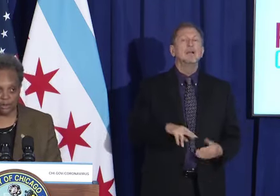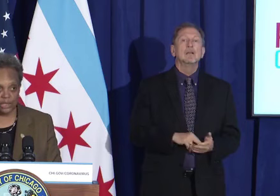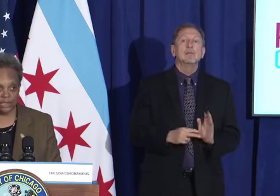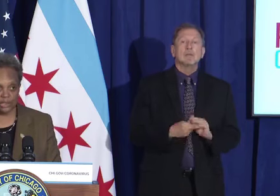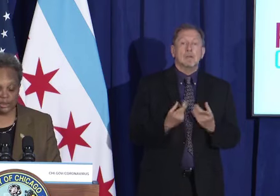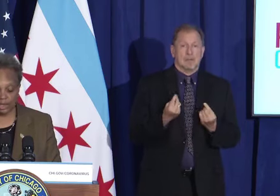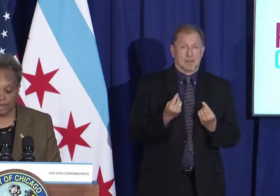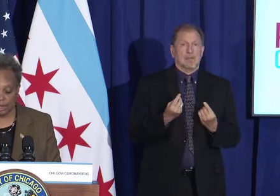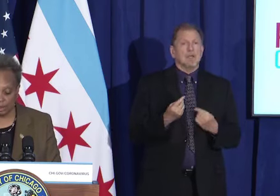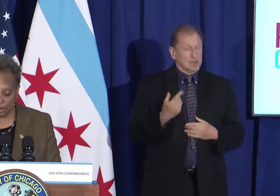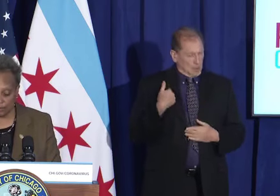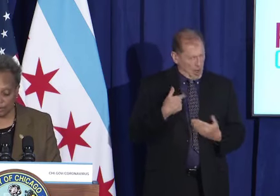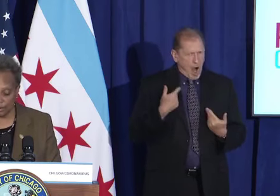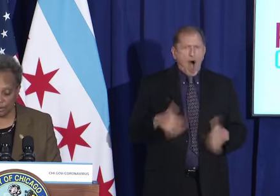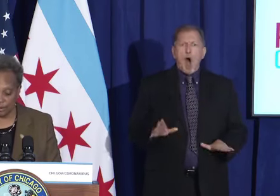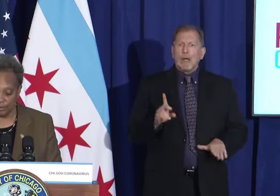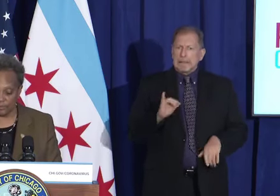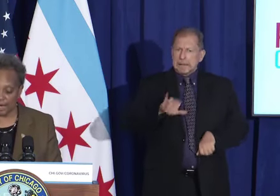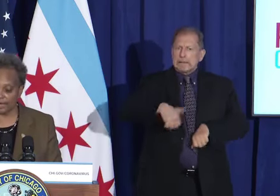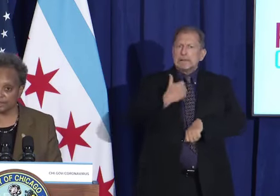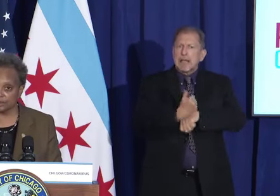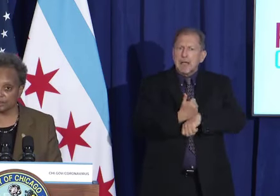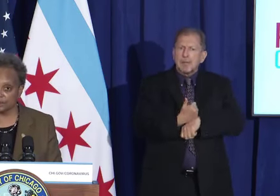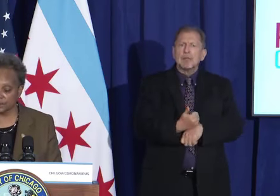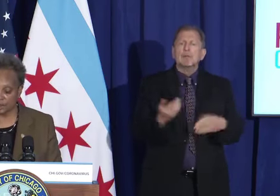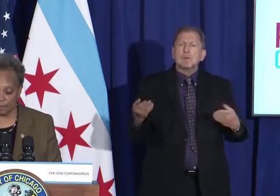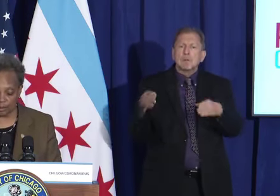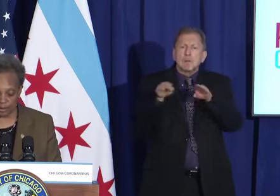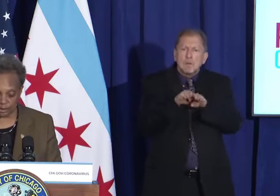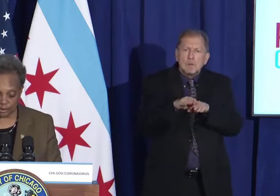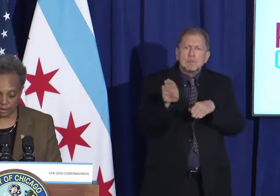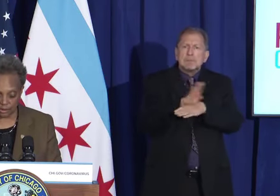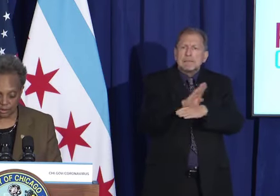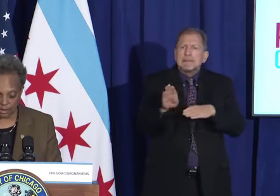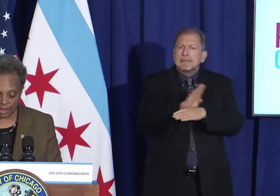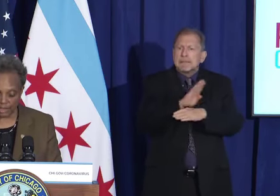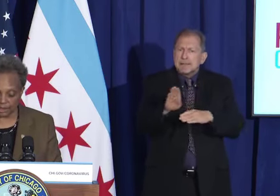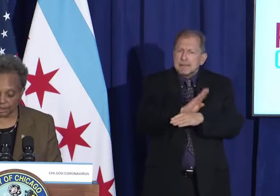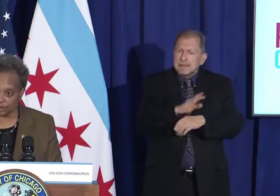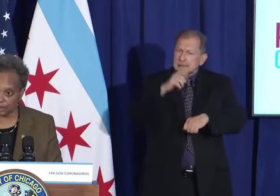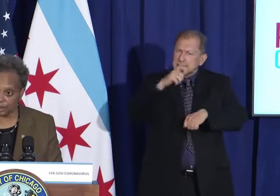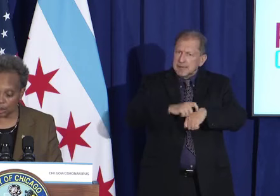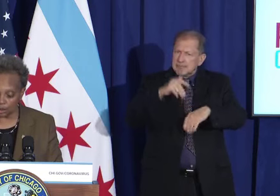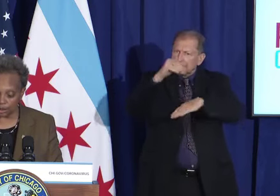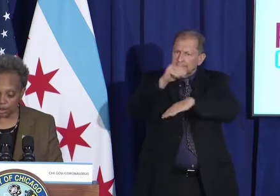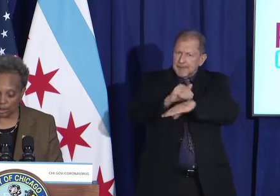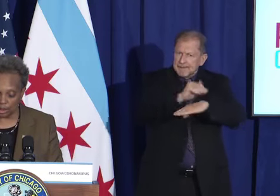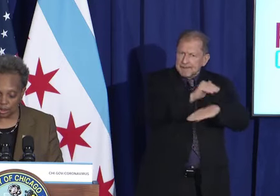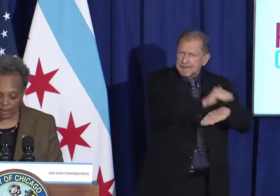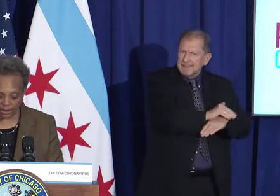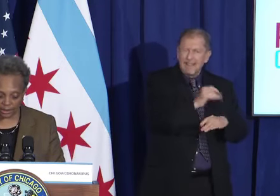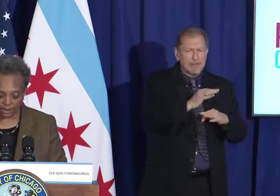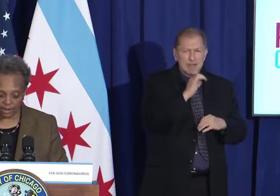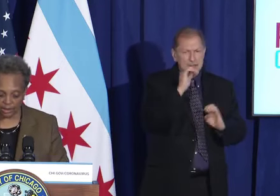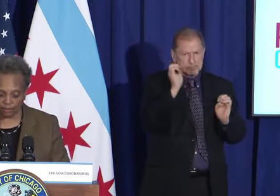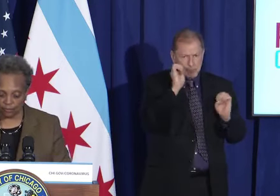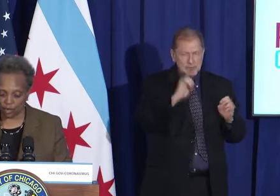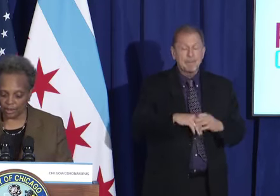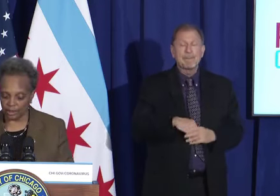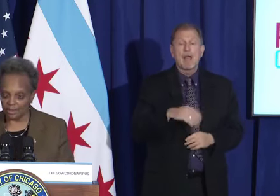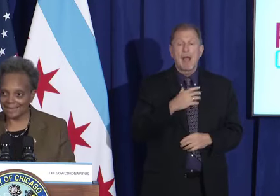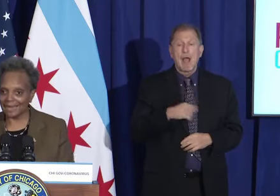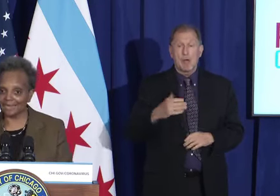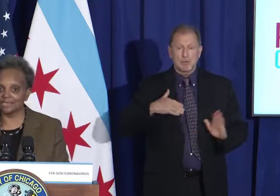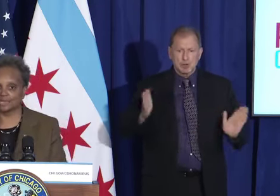including instituting a curfew for nonessential business operations, and continuously encouraging our residents to